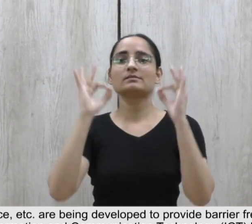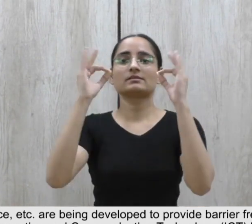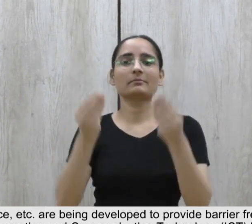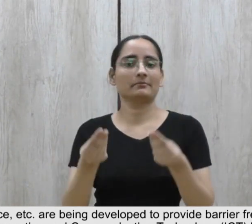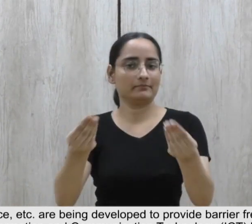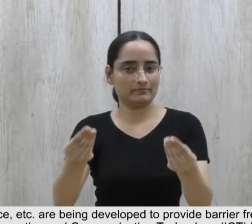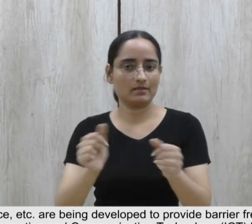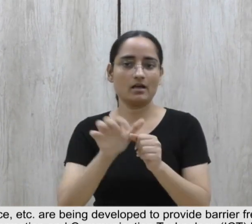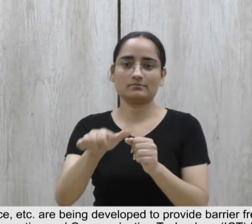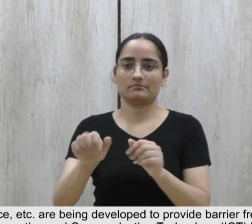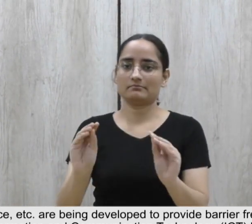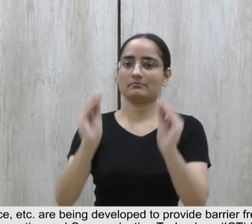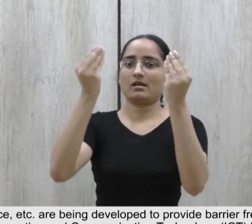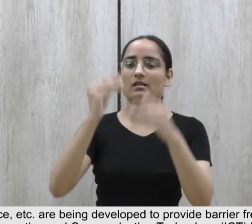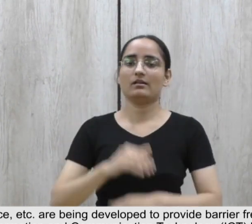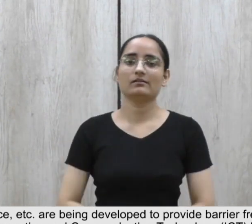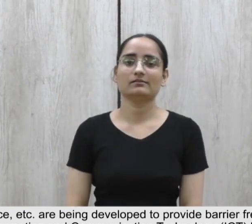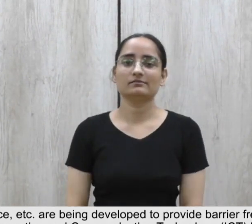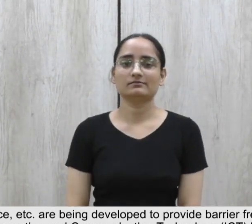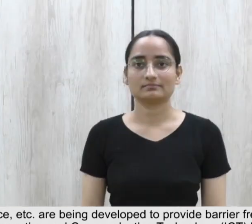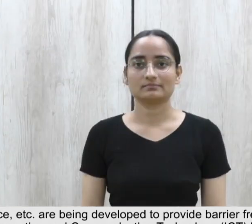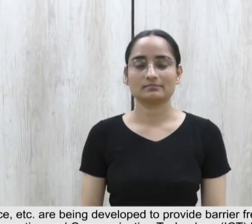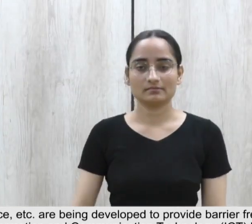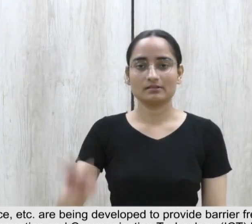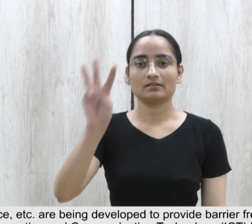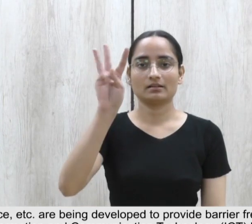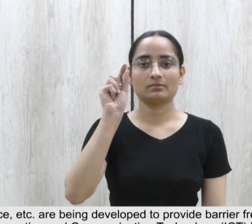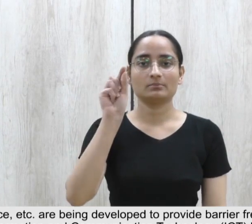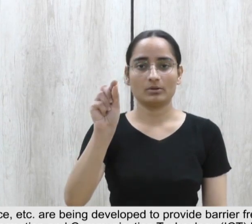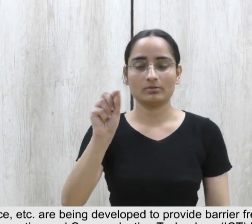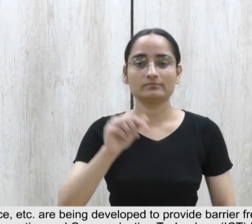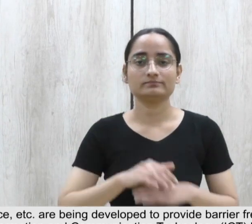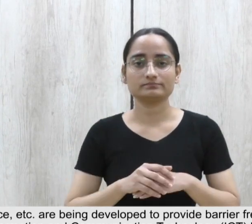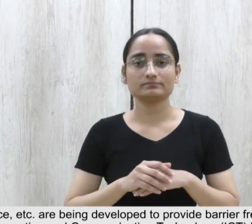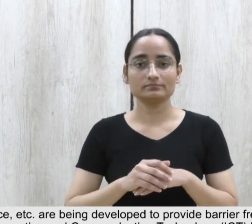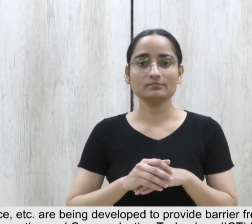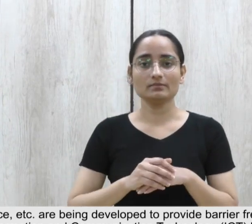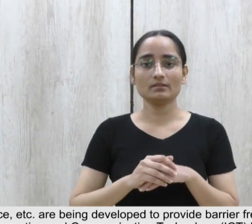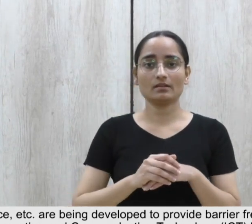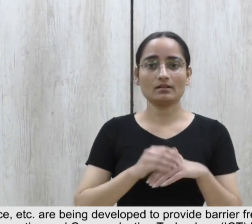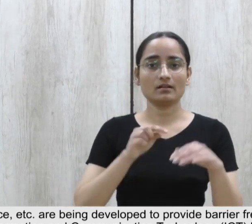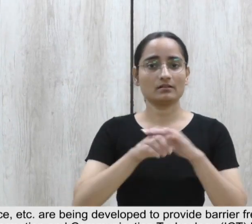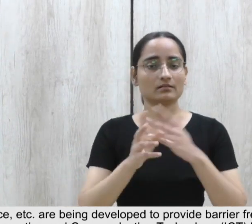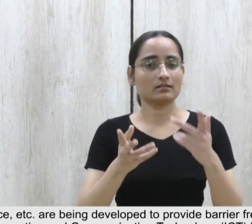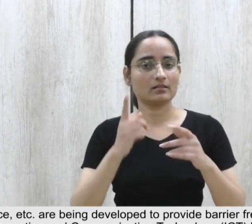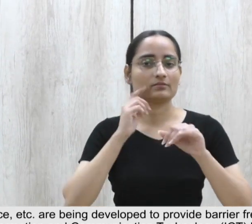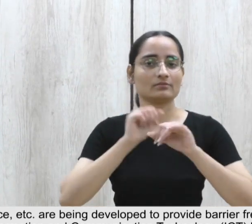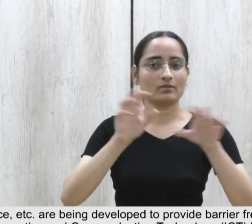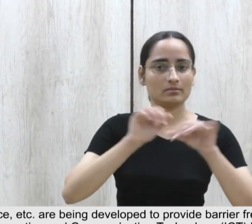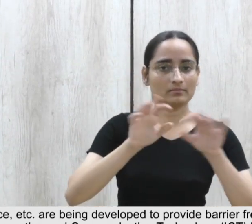services. 10.8.3. Information and communication